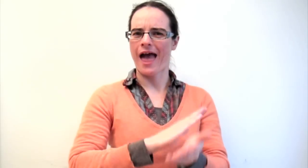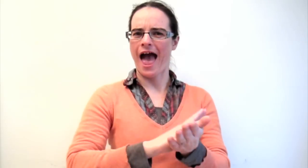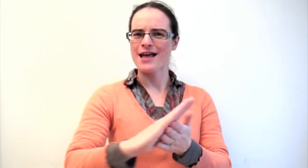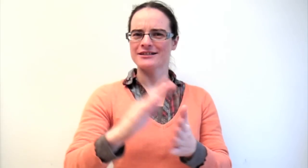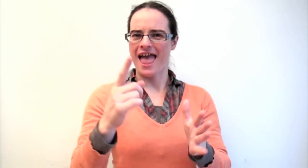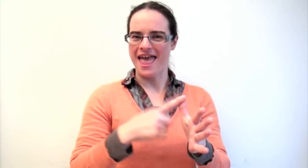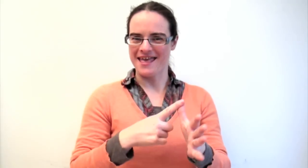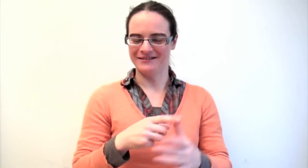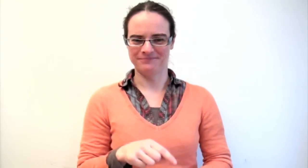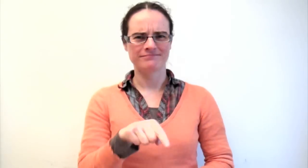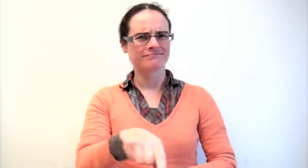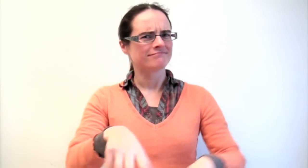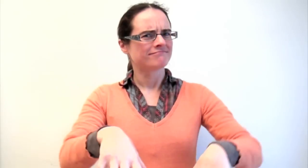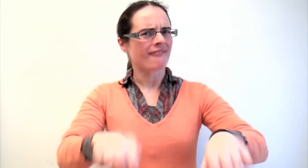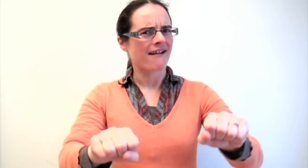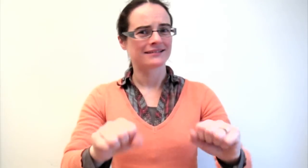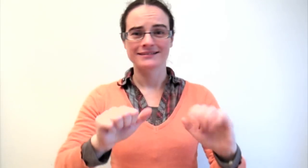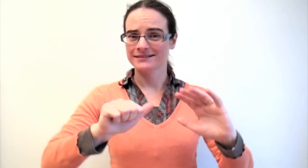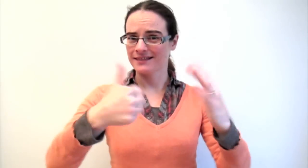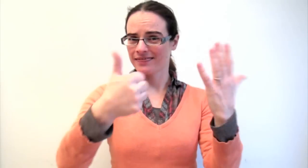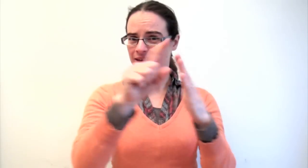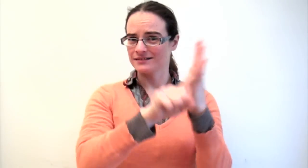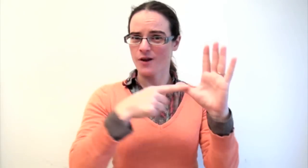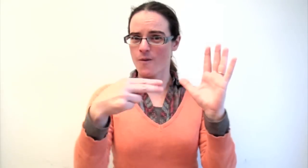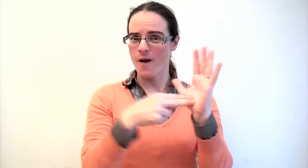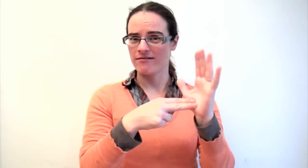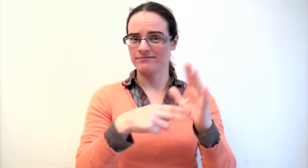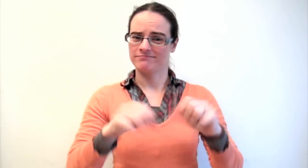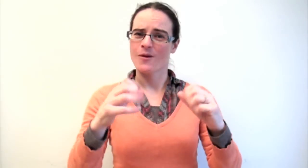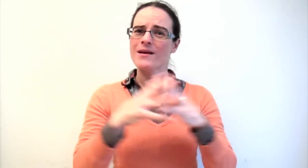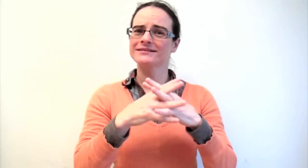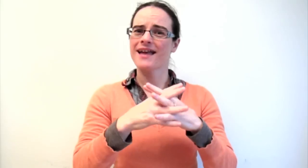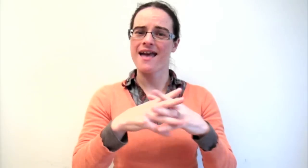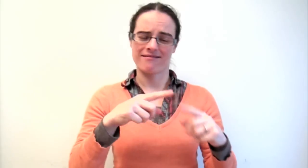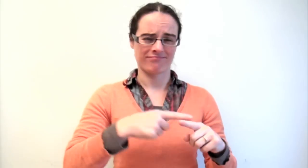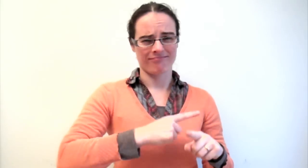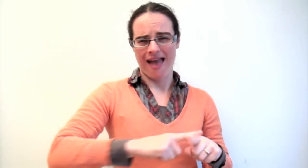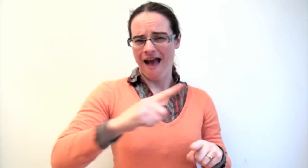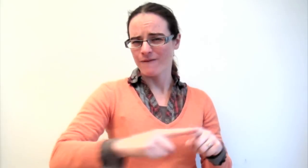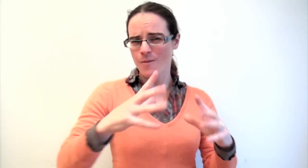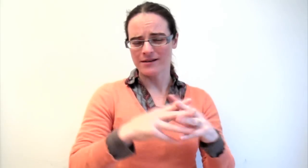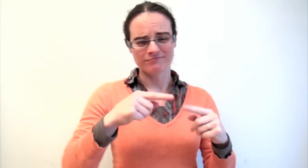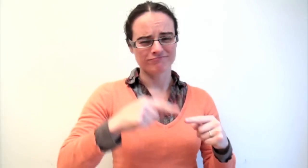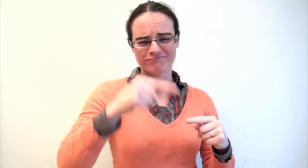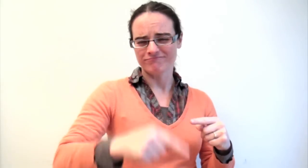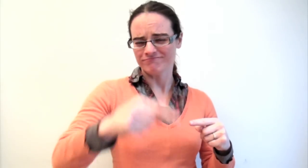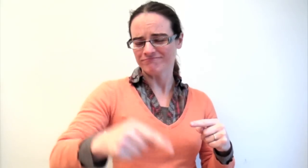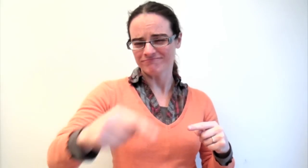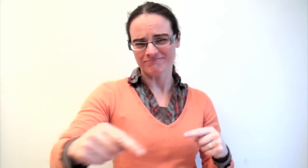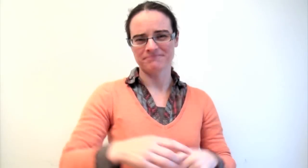postcode for which is N42HA. They will be starting on the 6th of January, which is a Wednesday, and then running on a